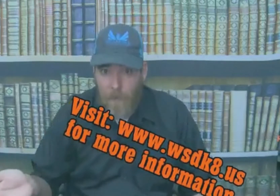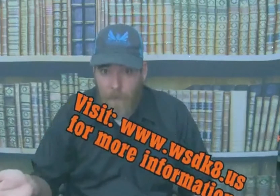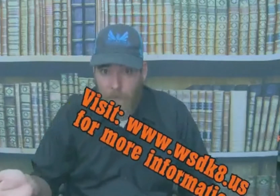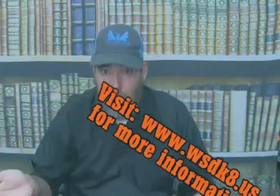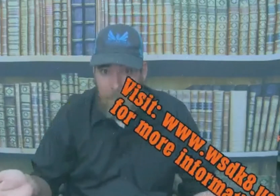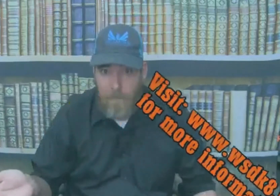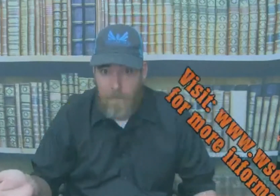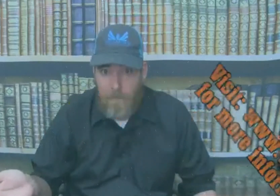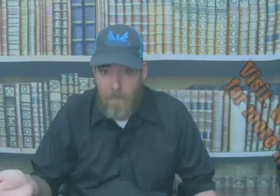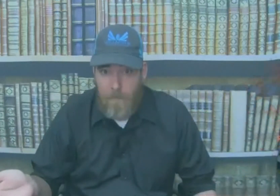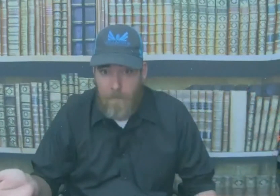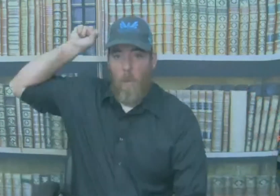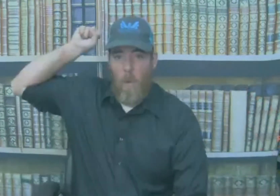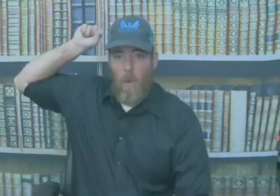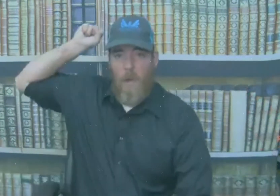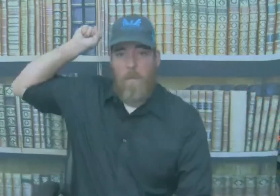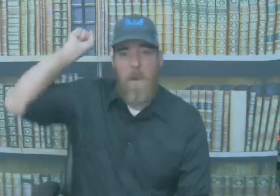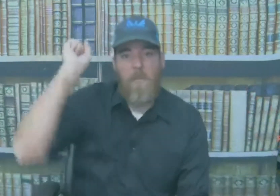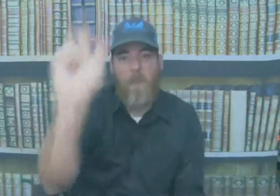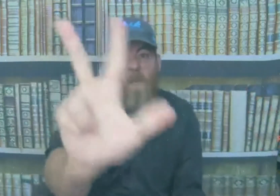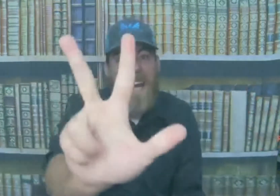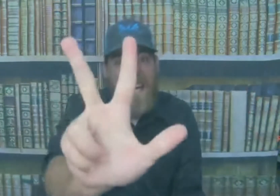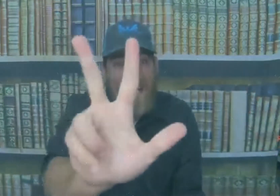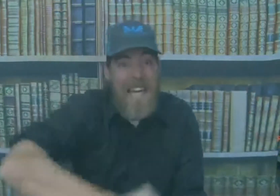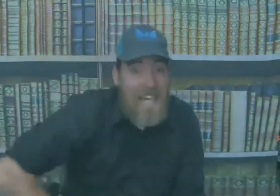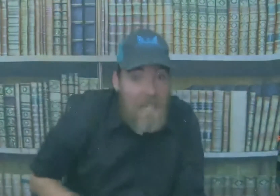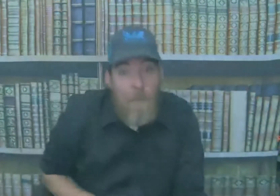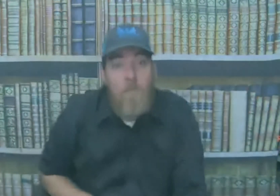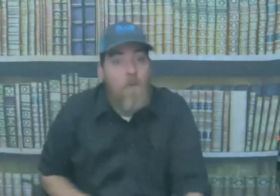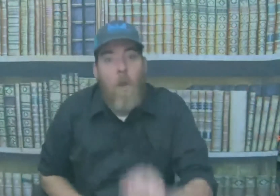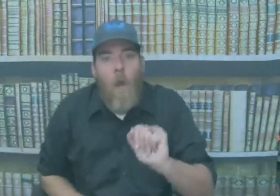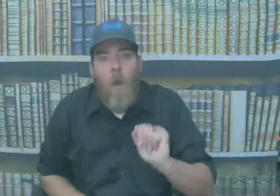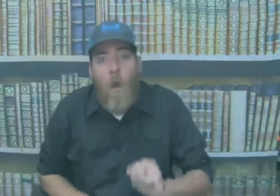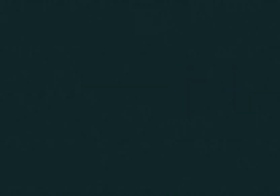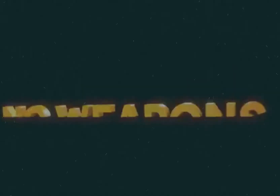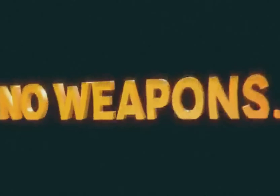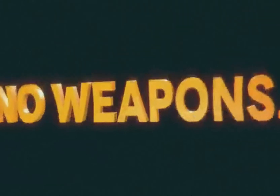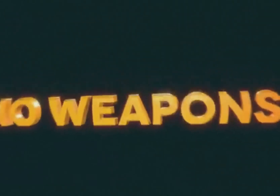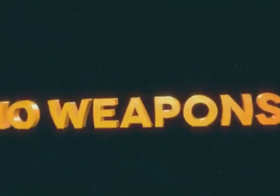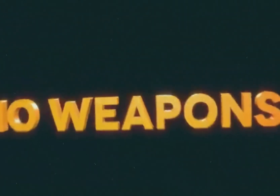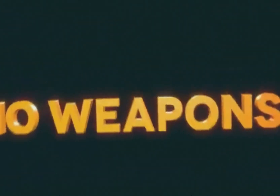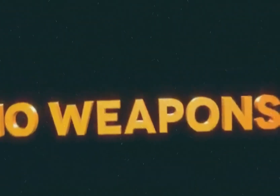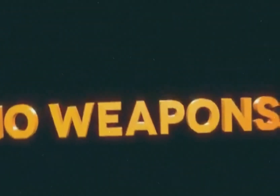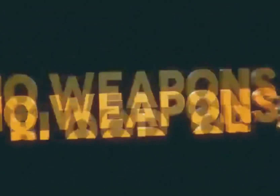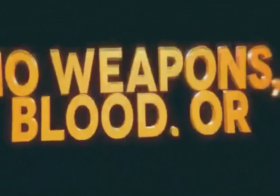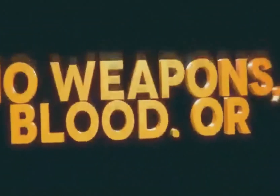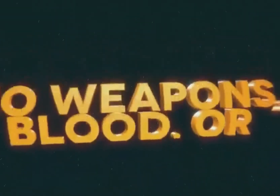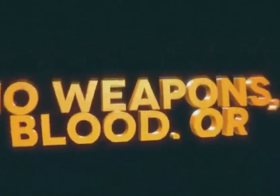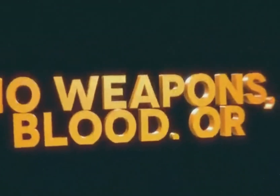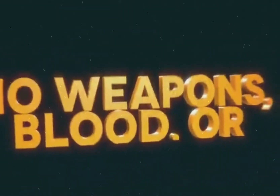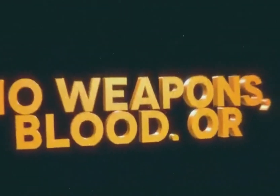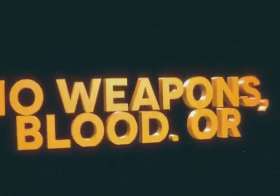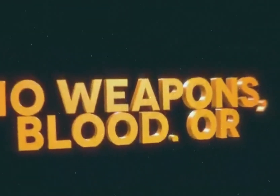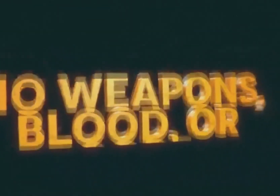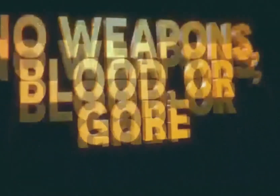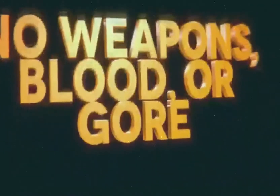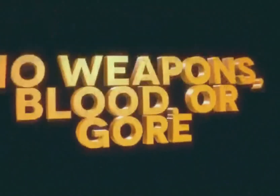rule number three no weapons no